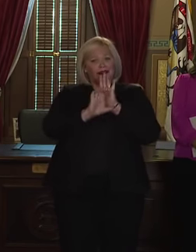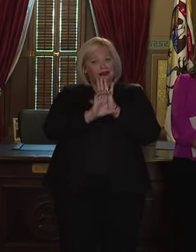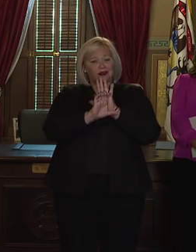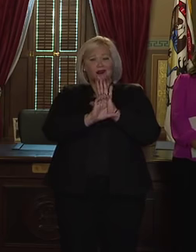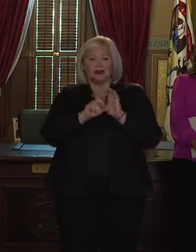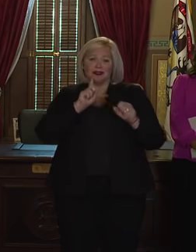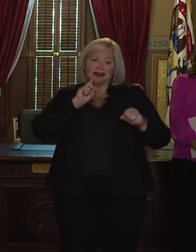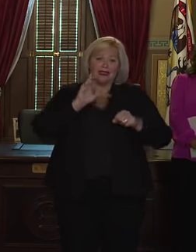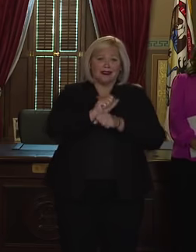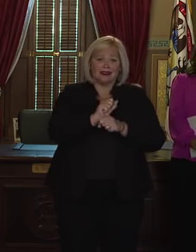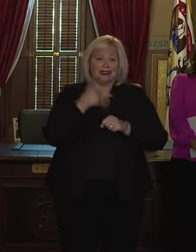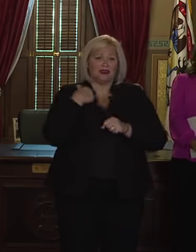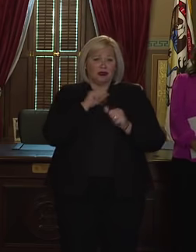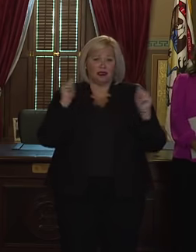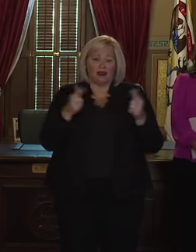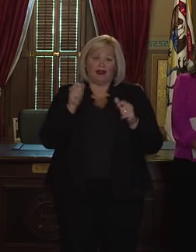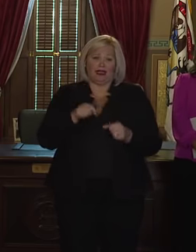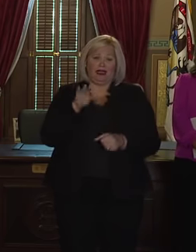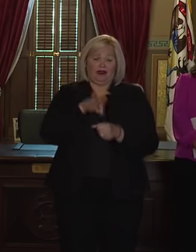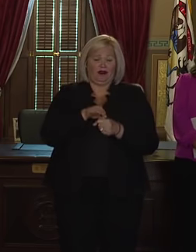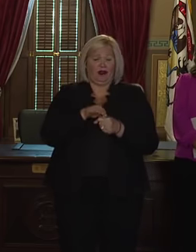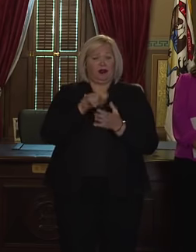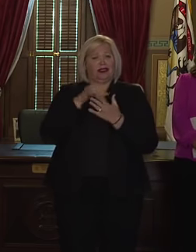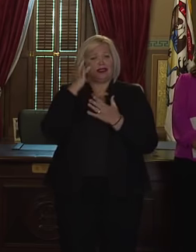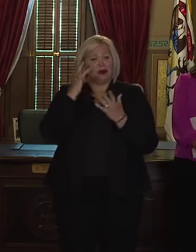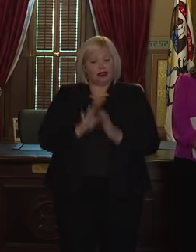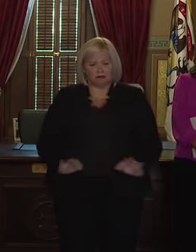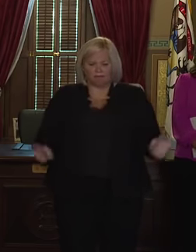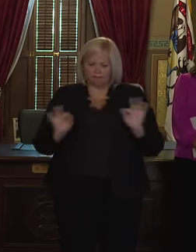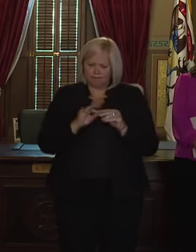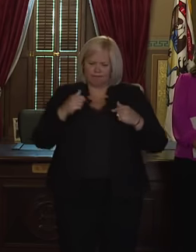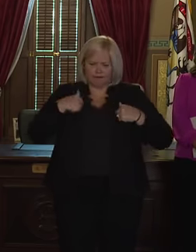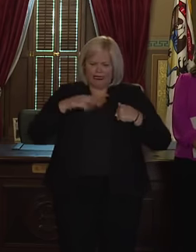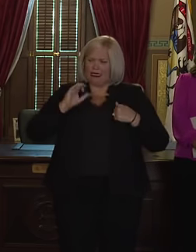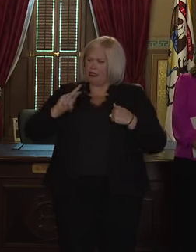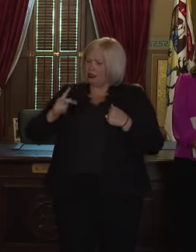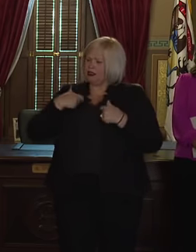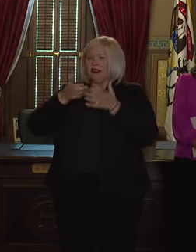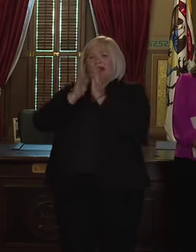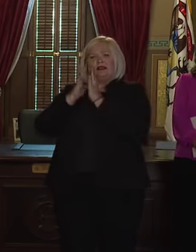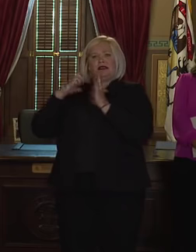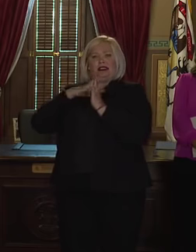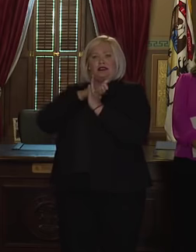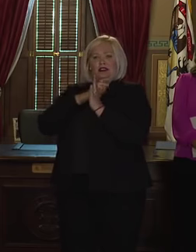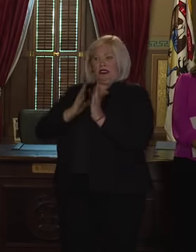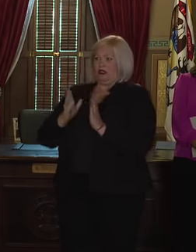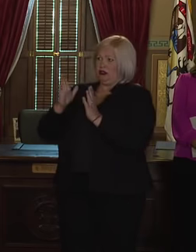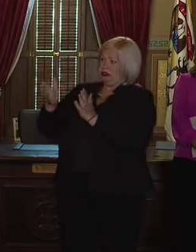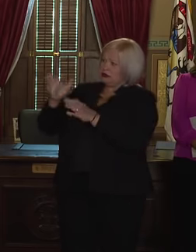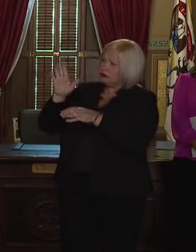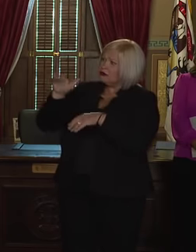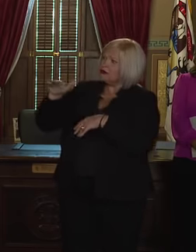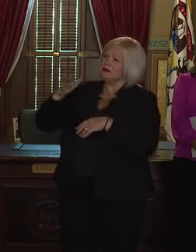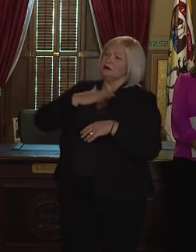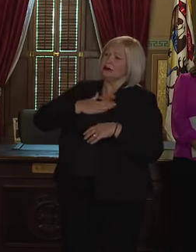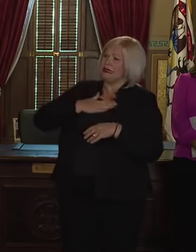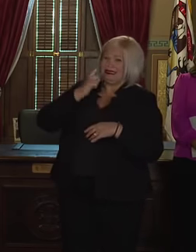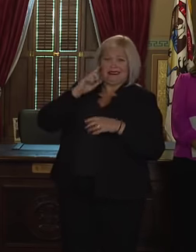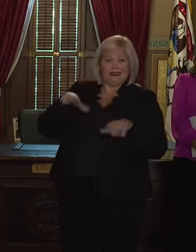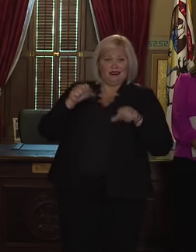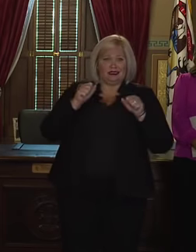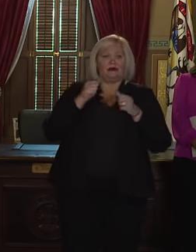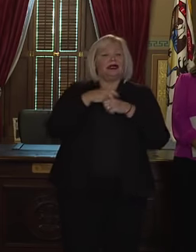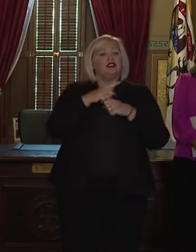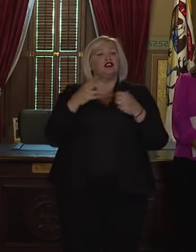come. And that's why it's so important that we as I and clerks have been asking our legislature to do since I took office, update